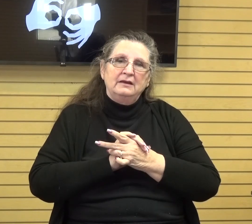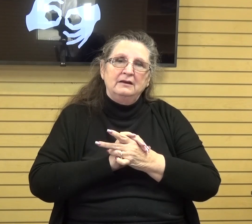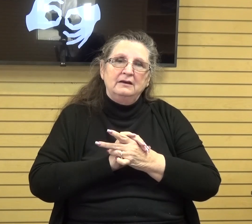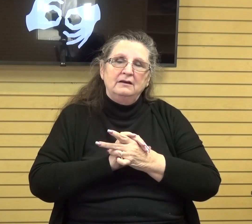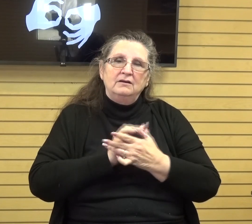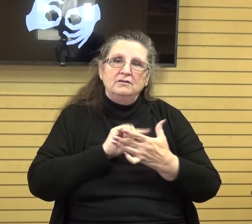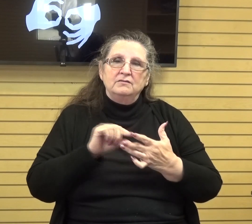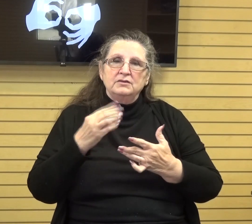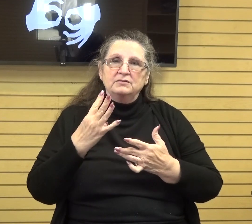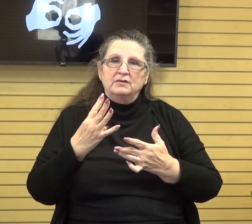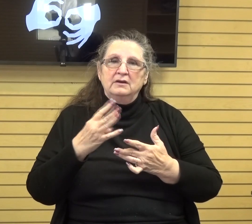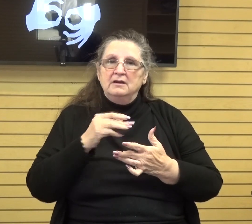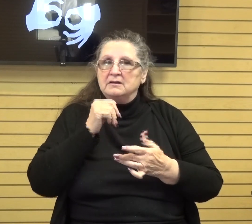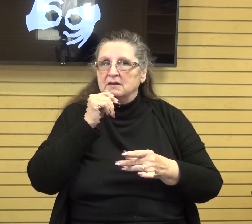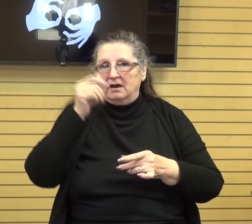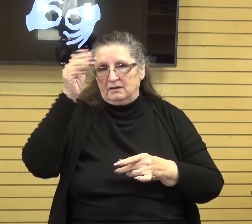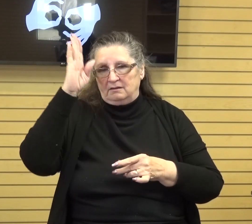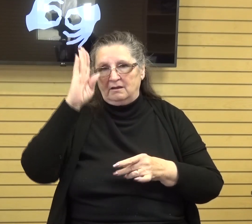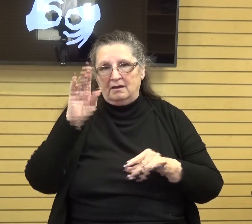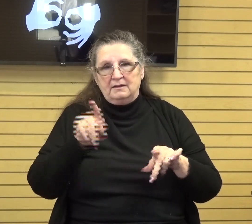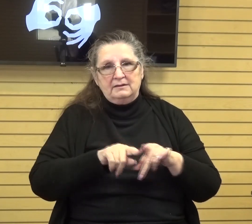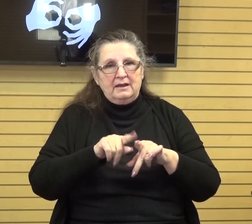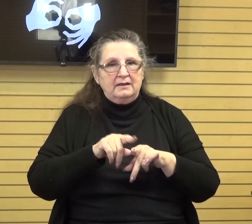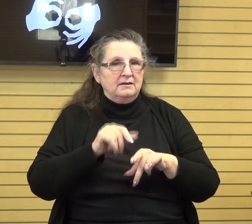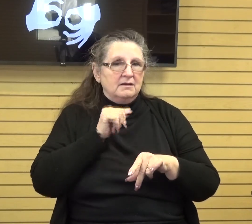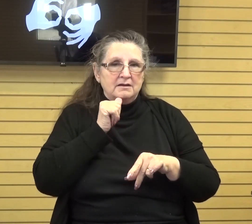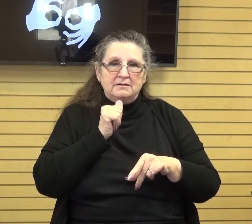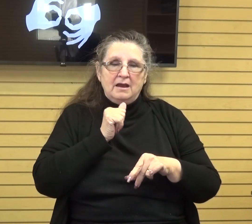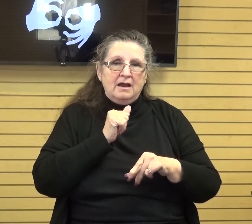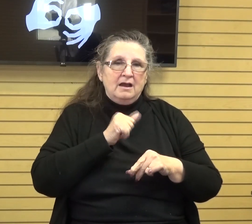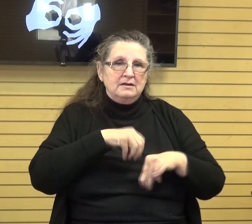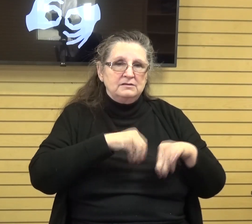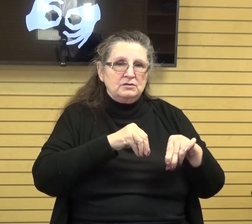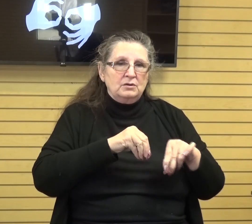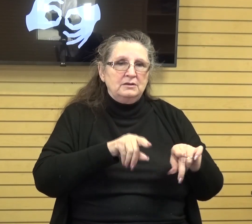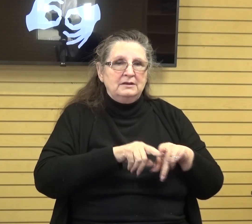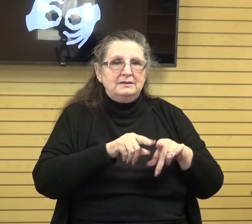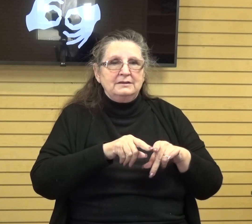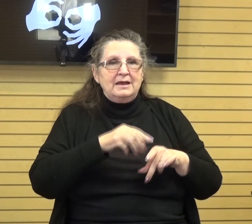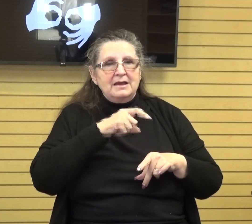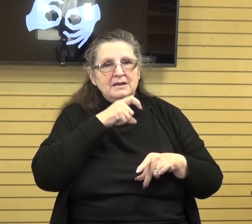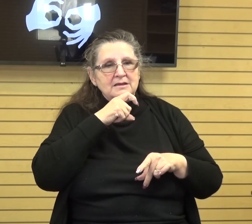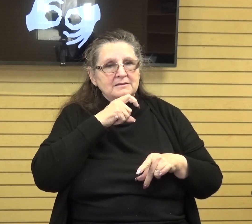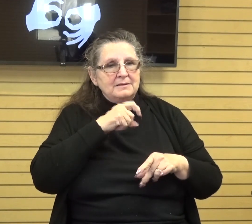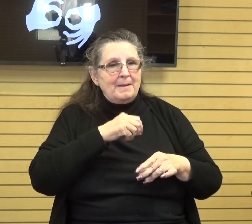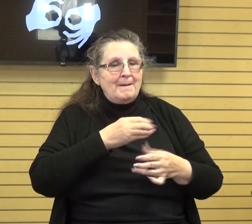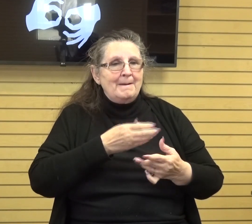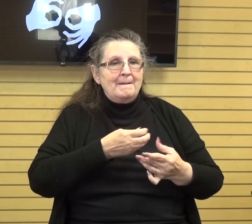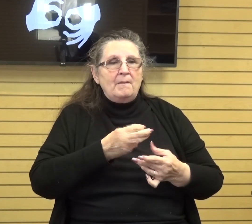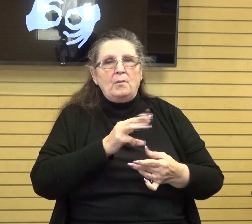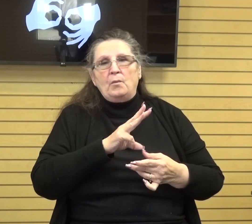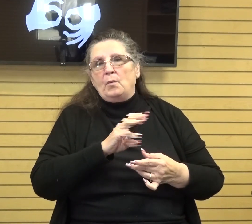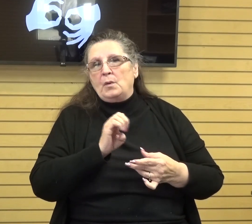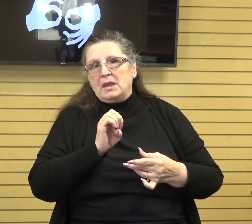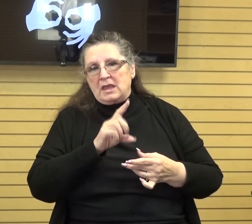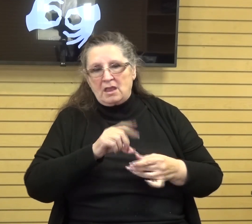says the ungodly are not soul but they are like the chaff which which the wind drives away therefore the